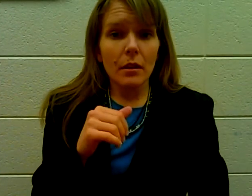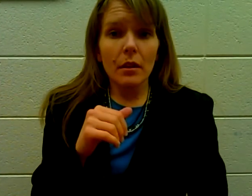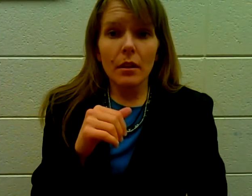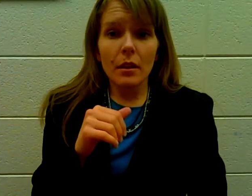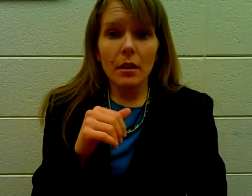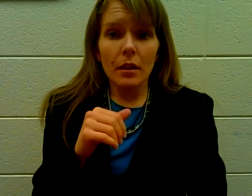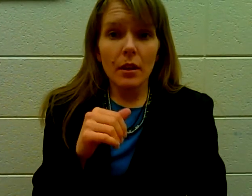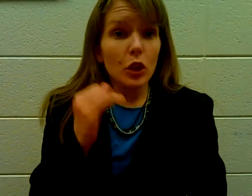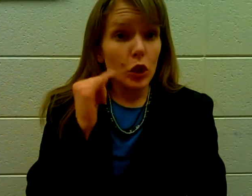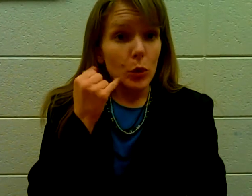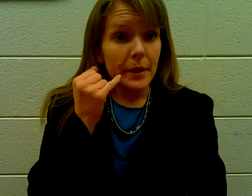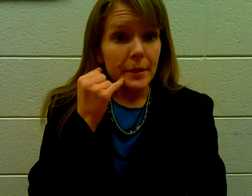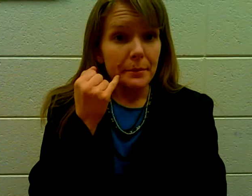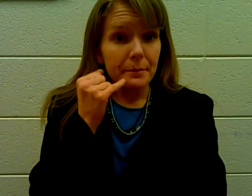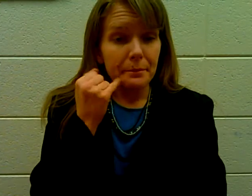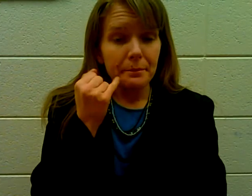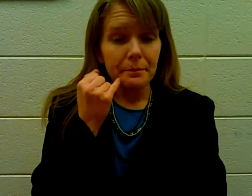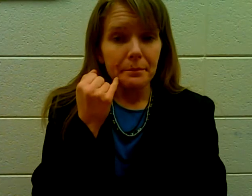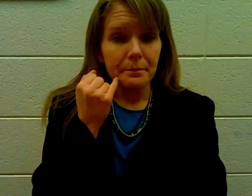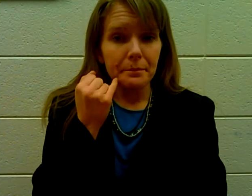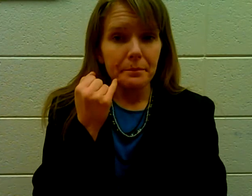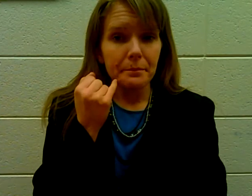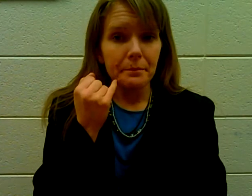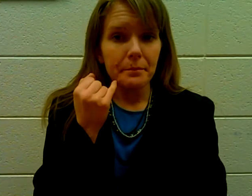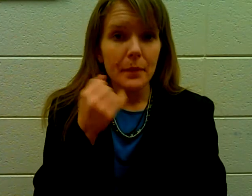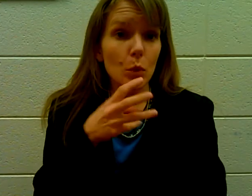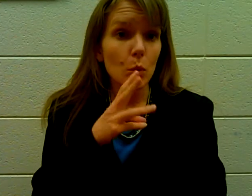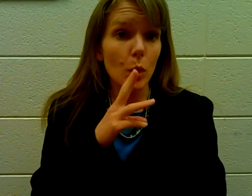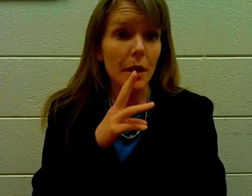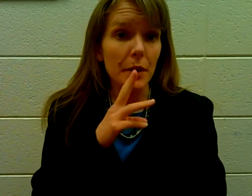Juice. Water.